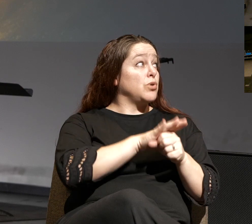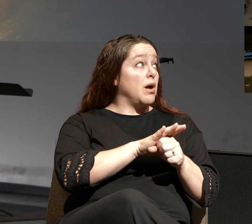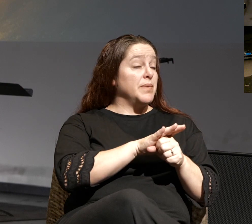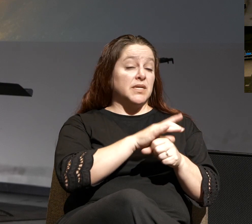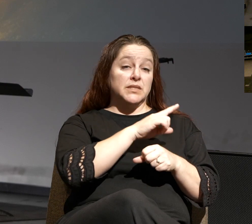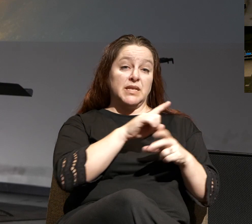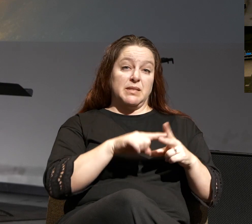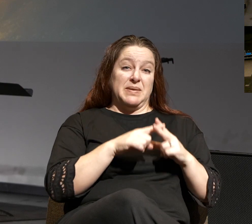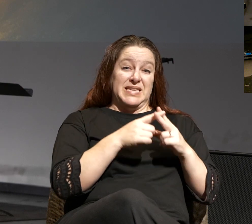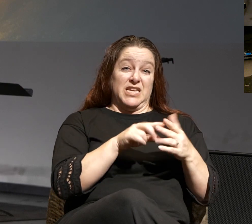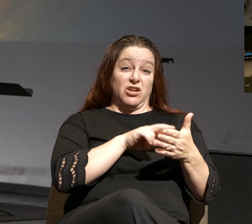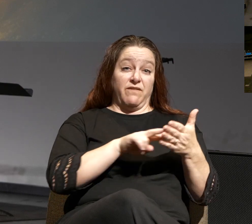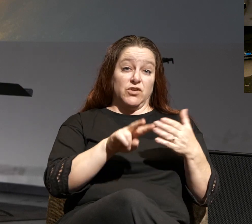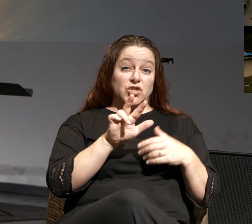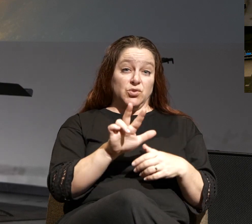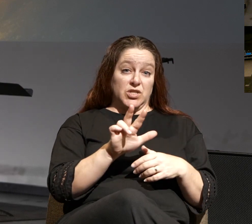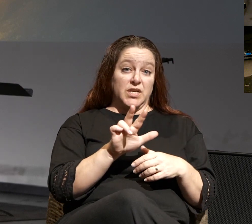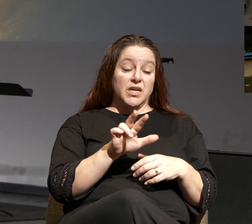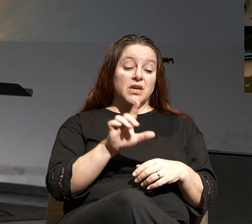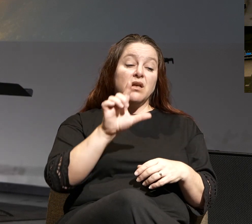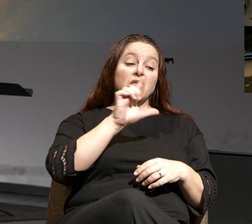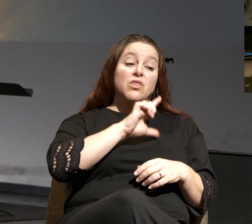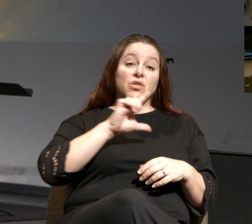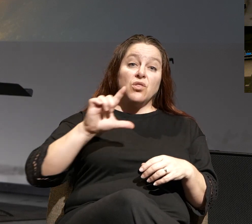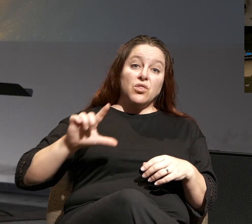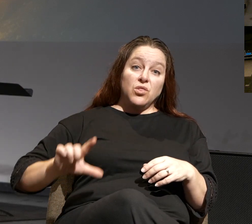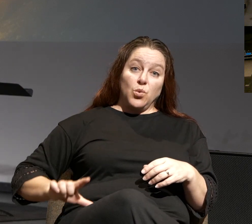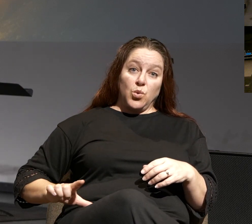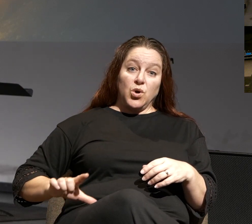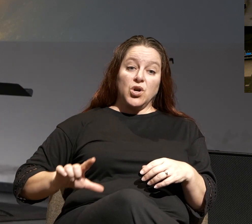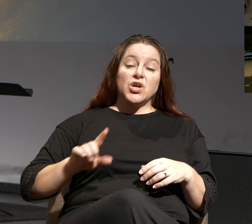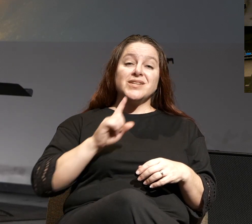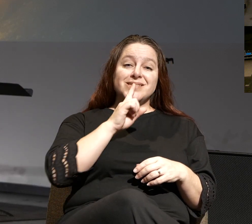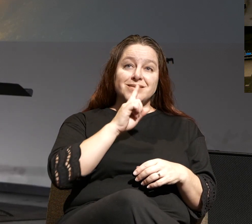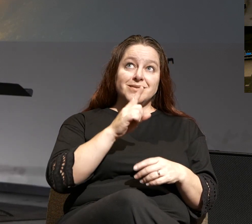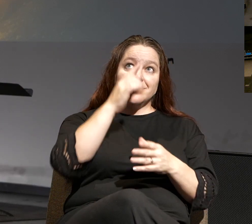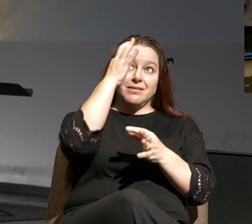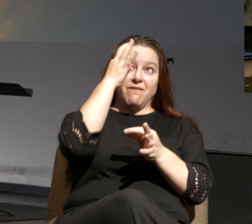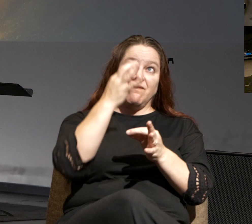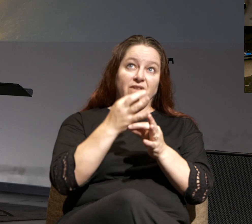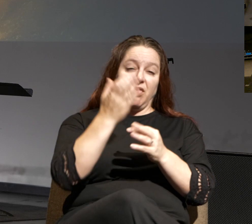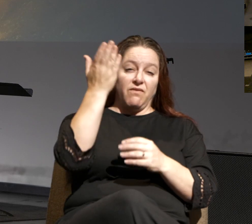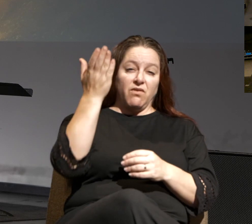right at the beginning of verse 3. The Lord is faithful.